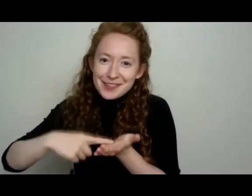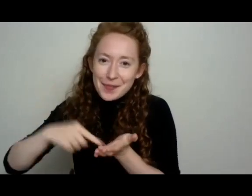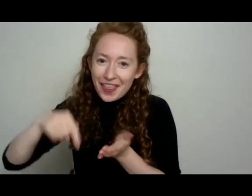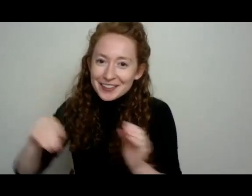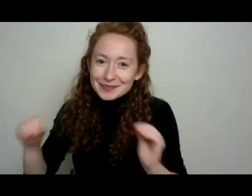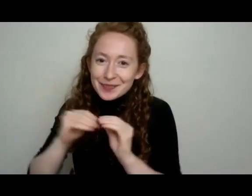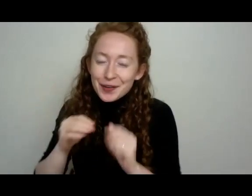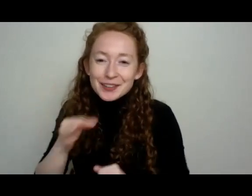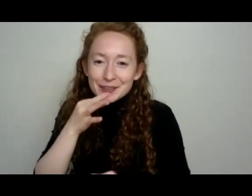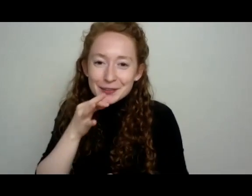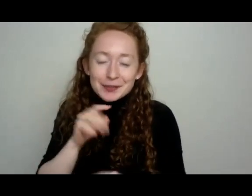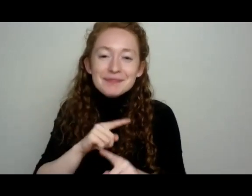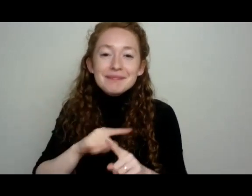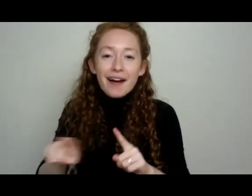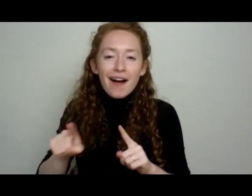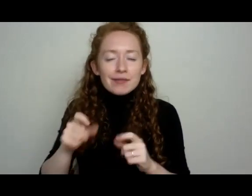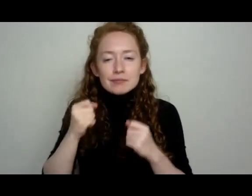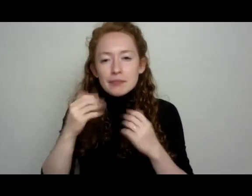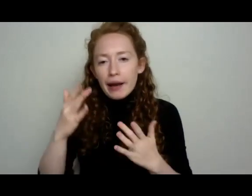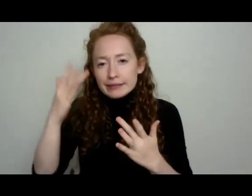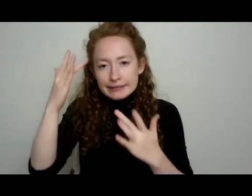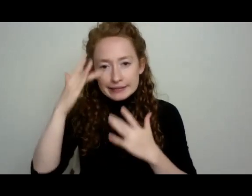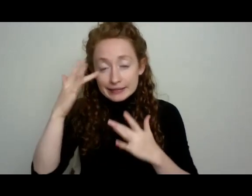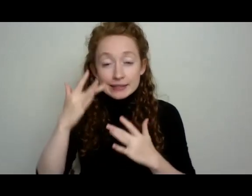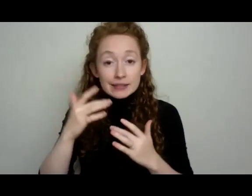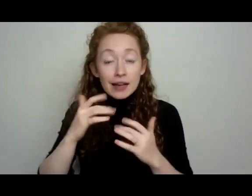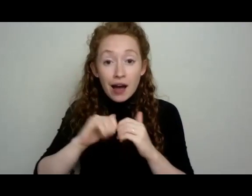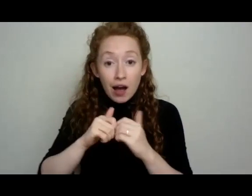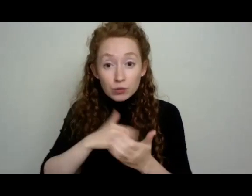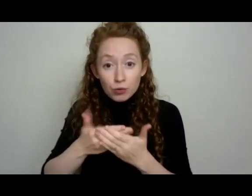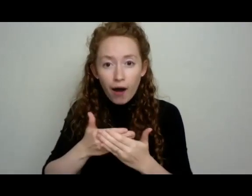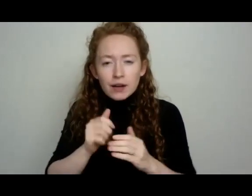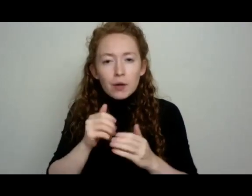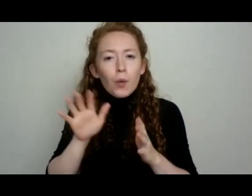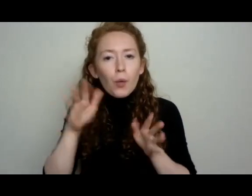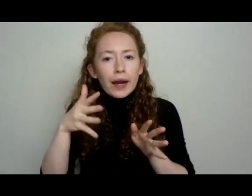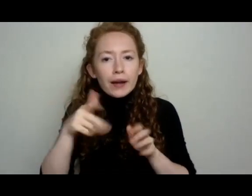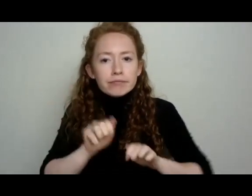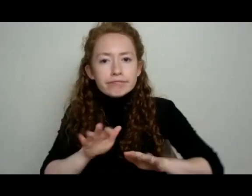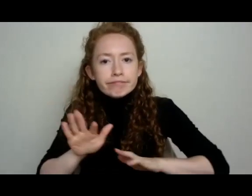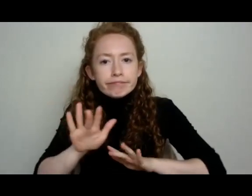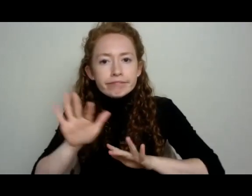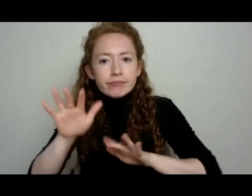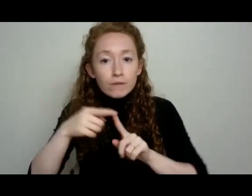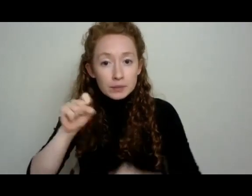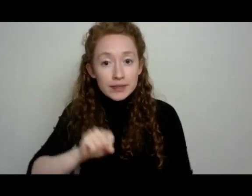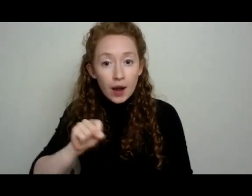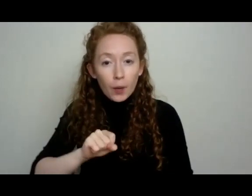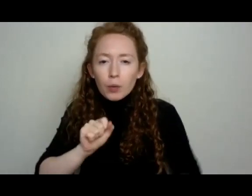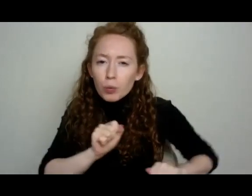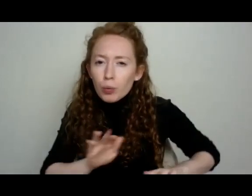all those fungal diseases barreling up from down south are arriving about mid-July. And so